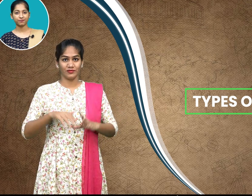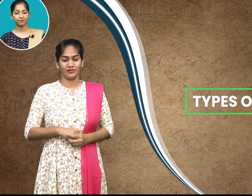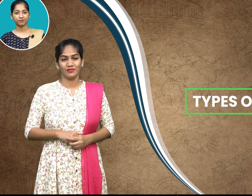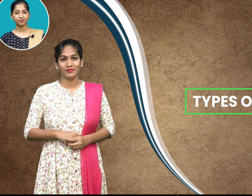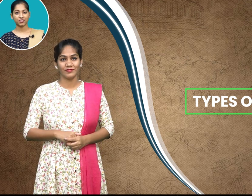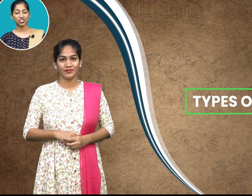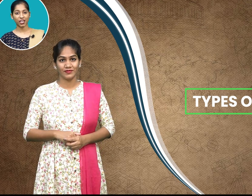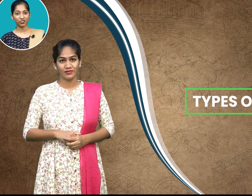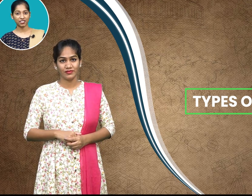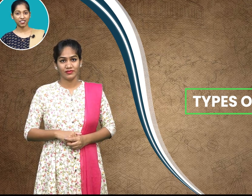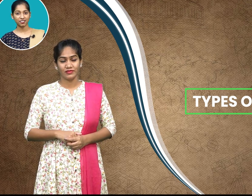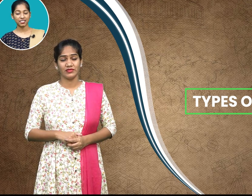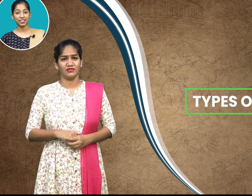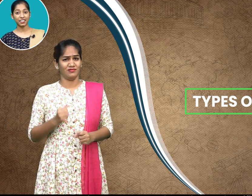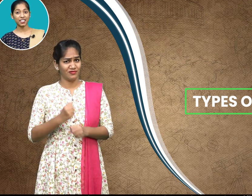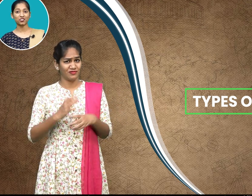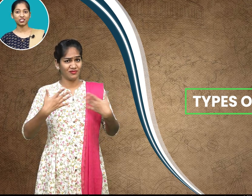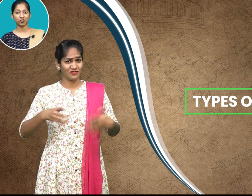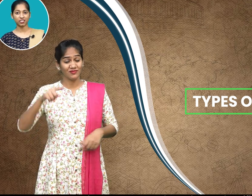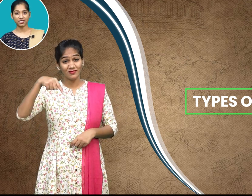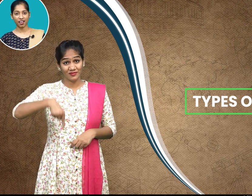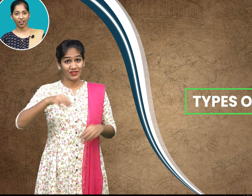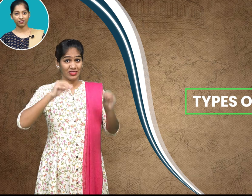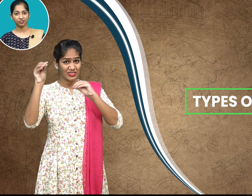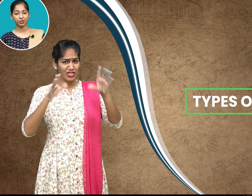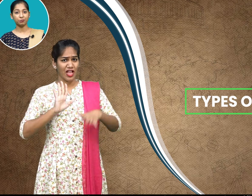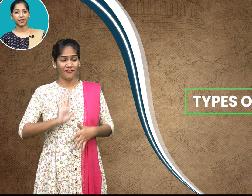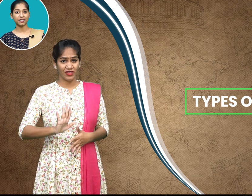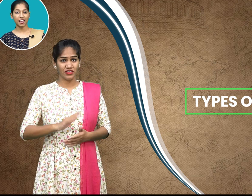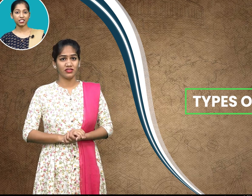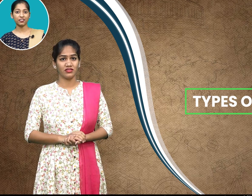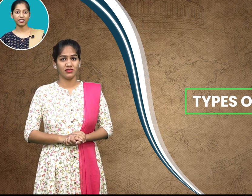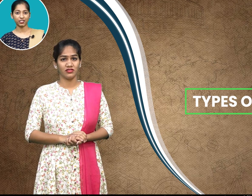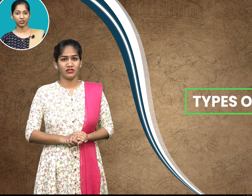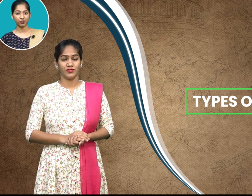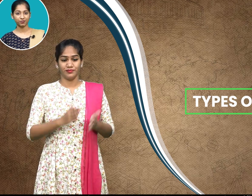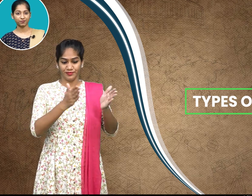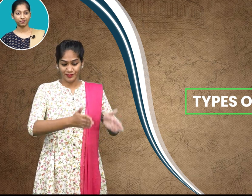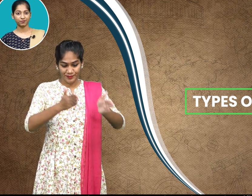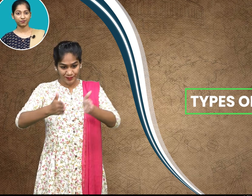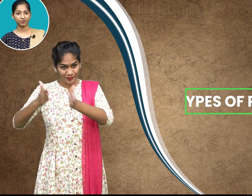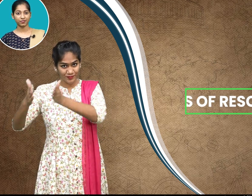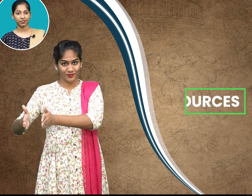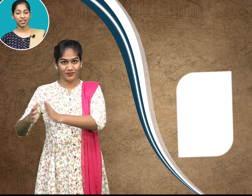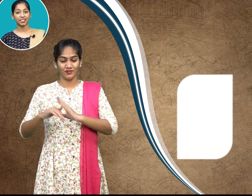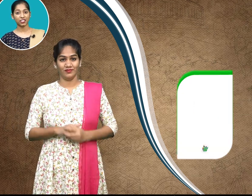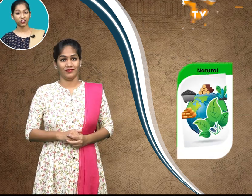generally these resources have been classified into natural